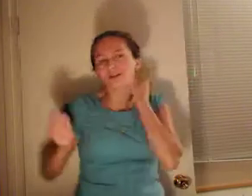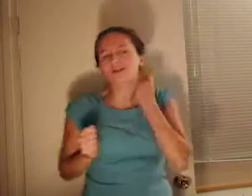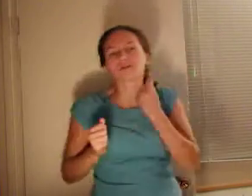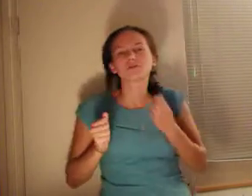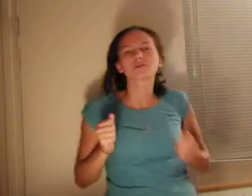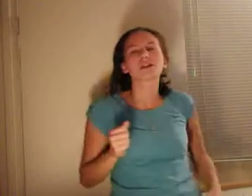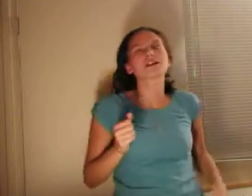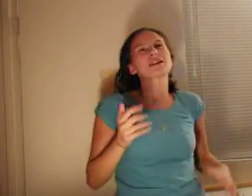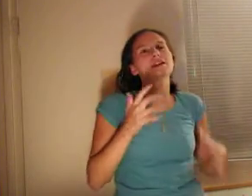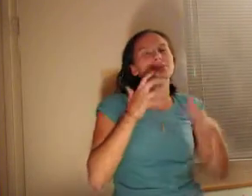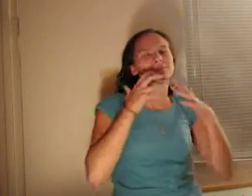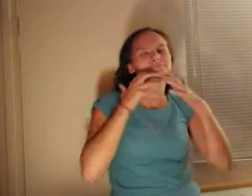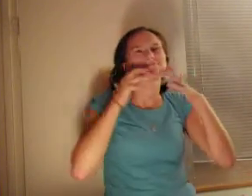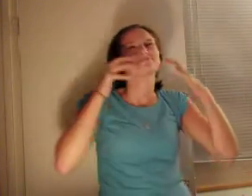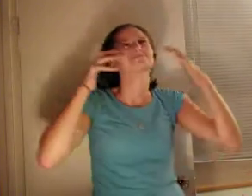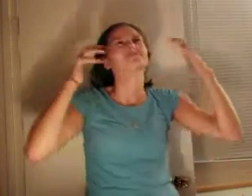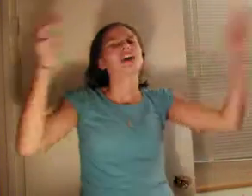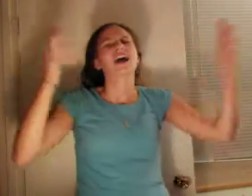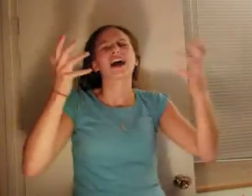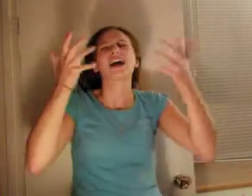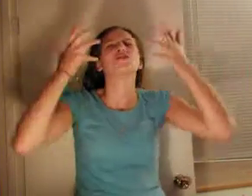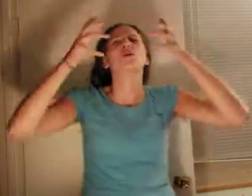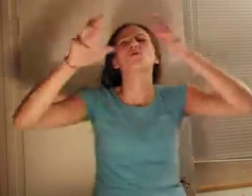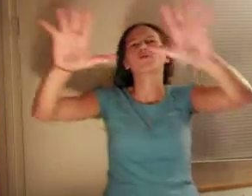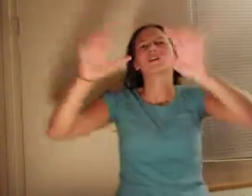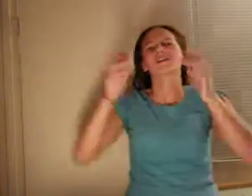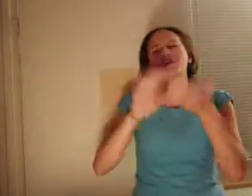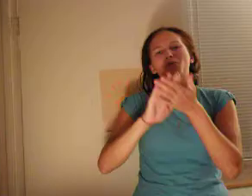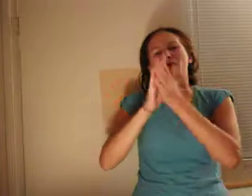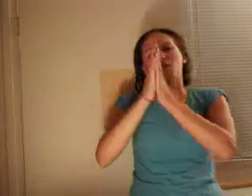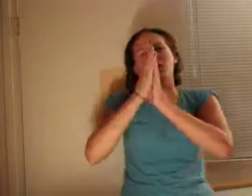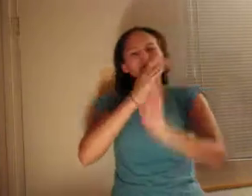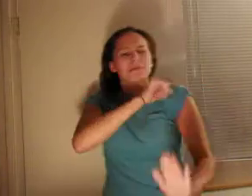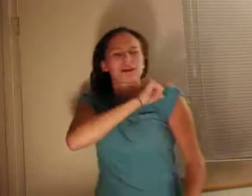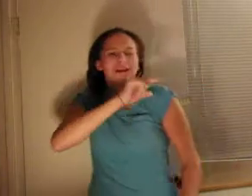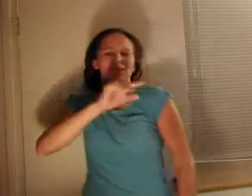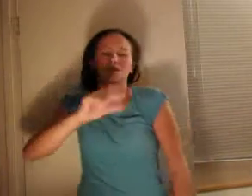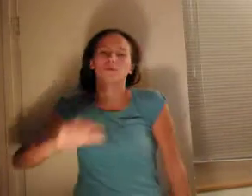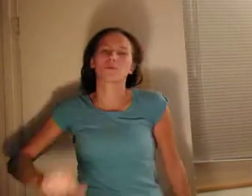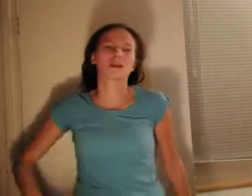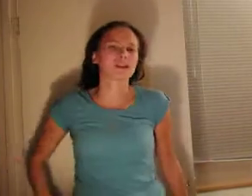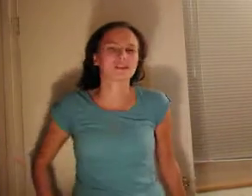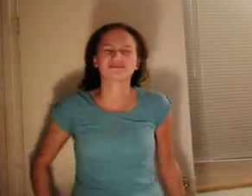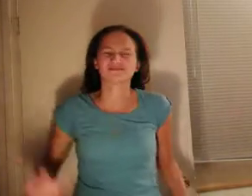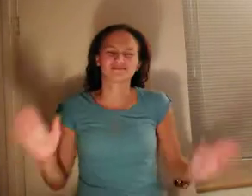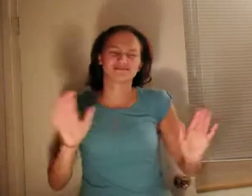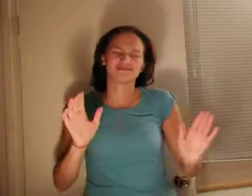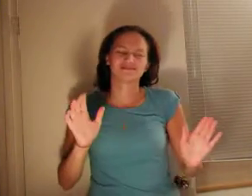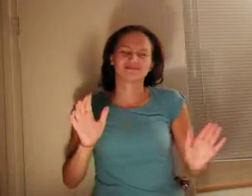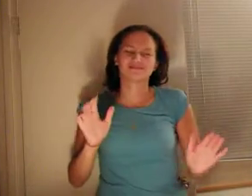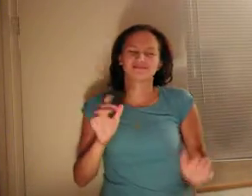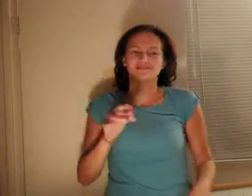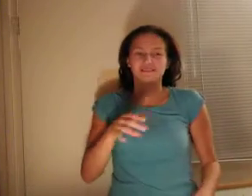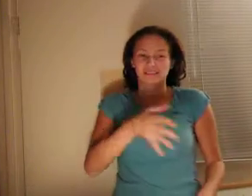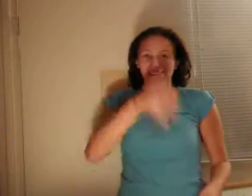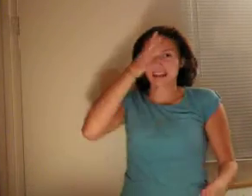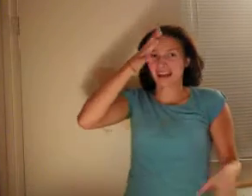screams, I don't really want to be the queen, daddy rests on those